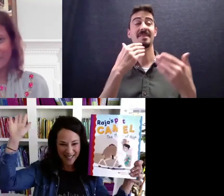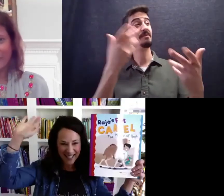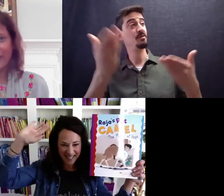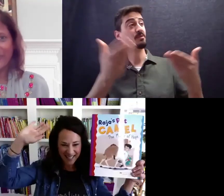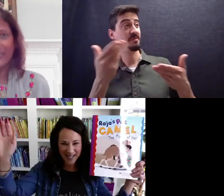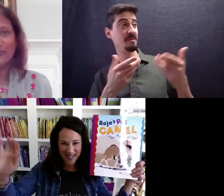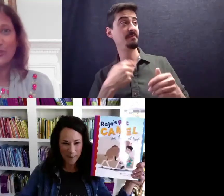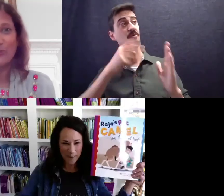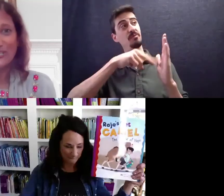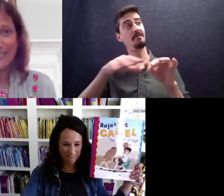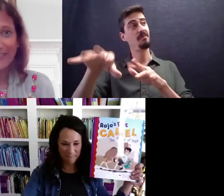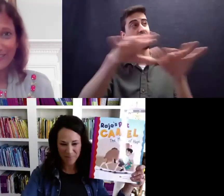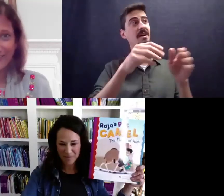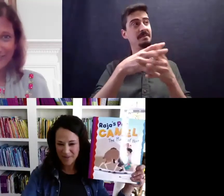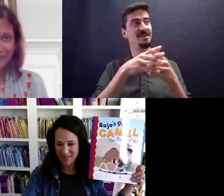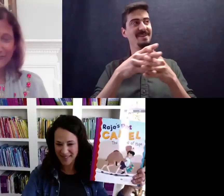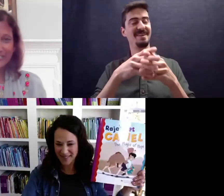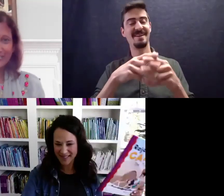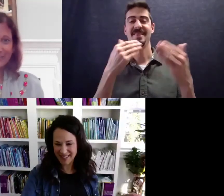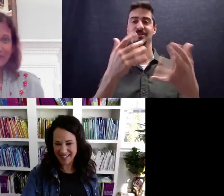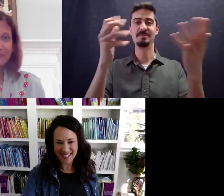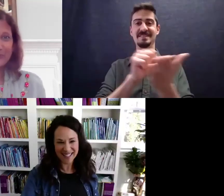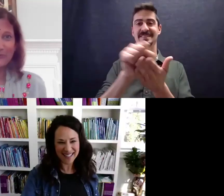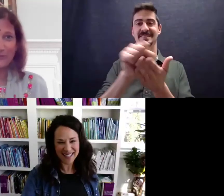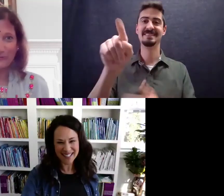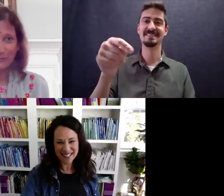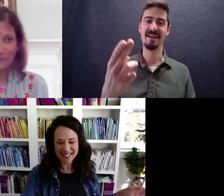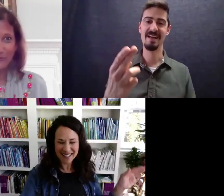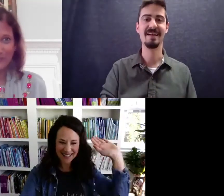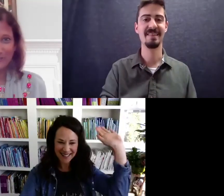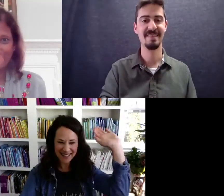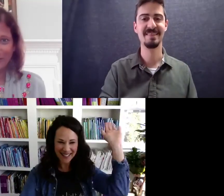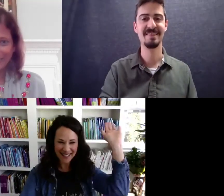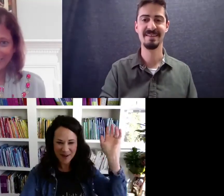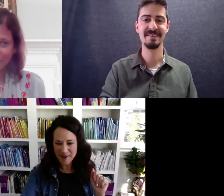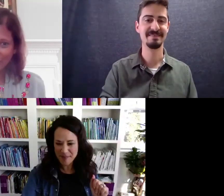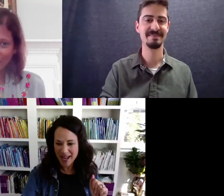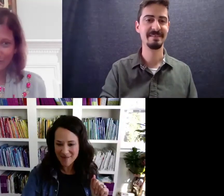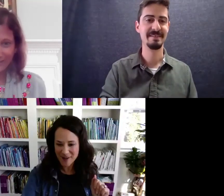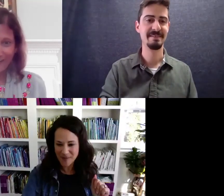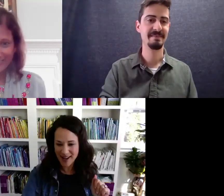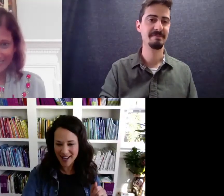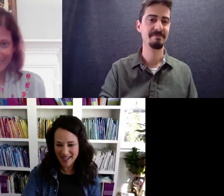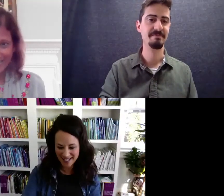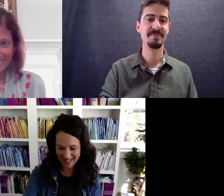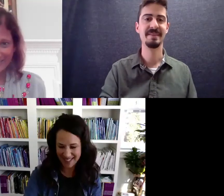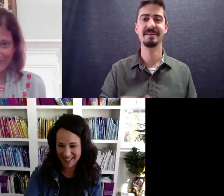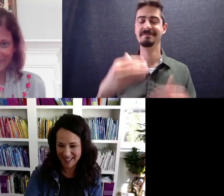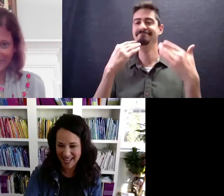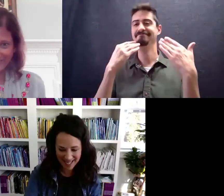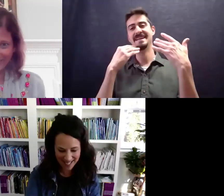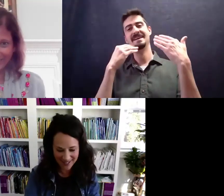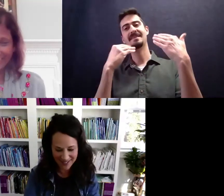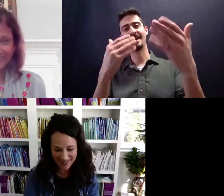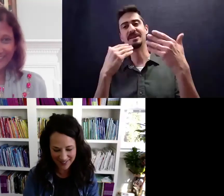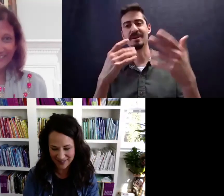Across America. thank you so much, Seth, for reading this book with me to the audience. Such a great audience. Thank you.